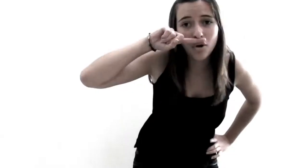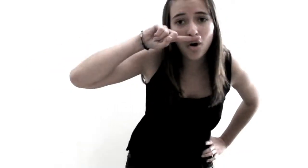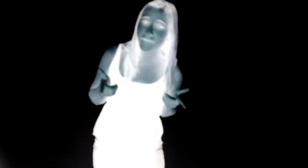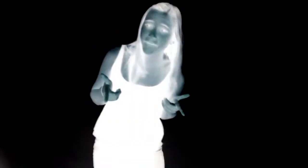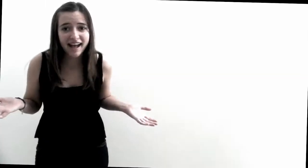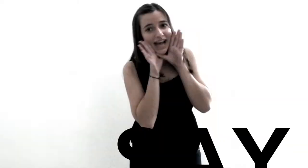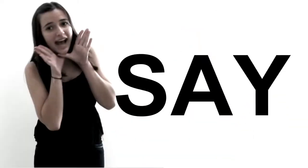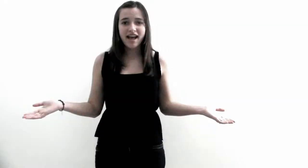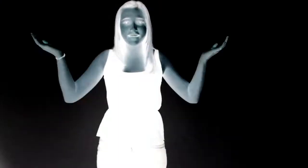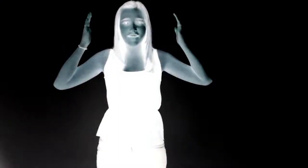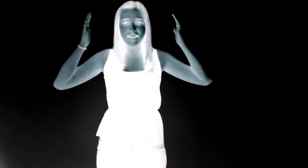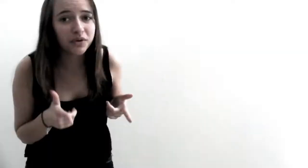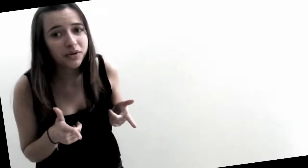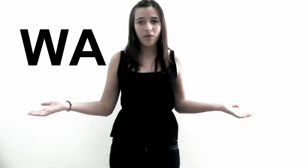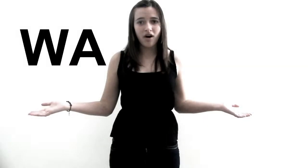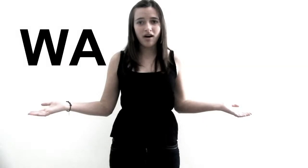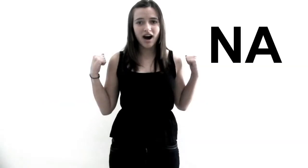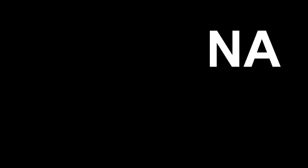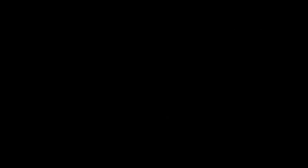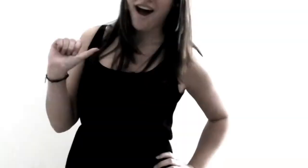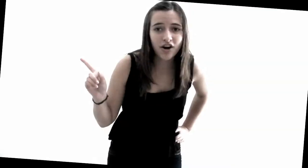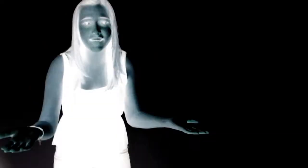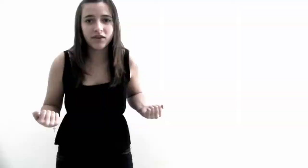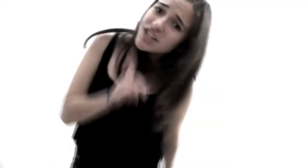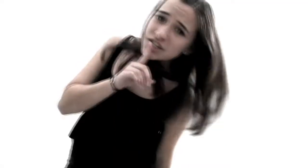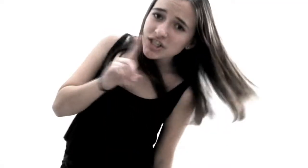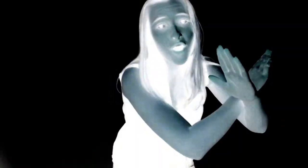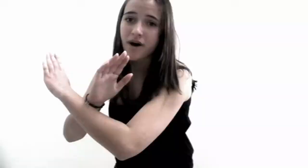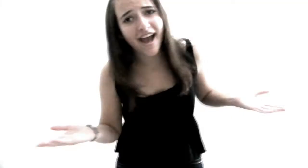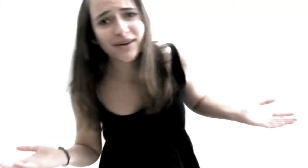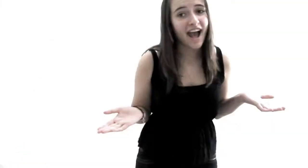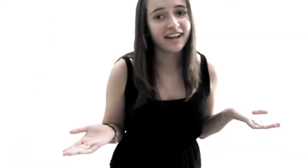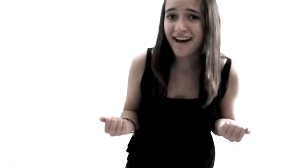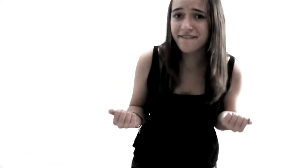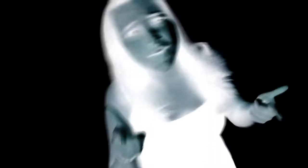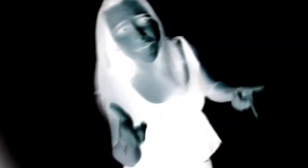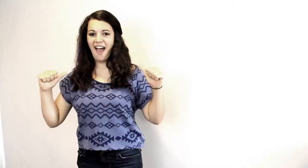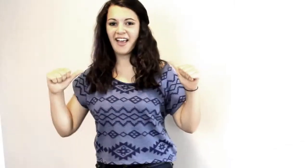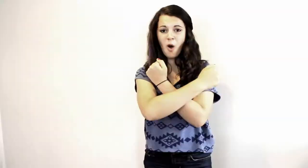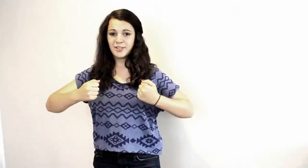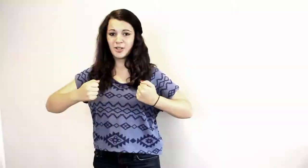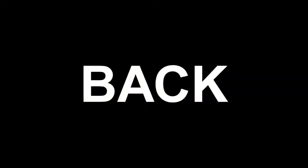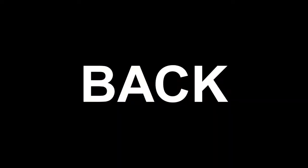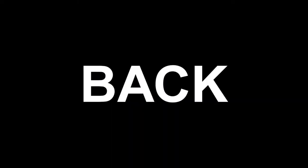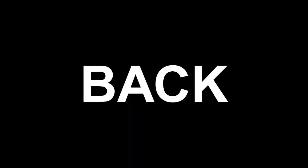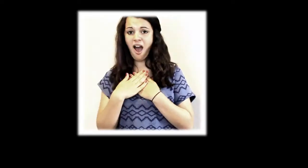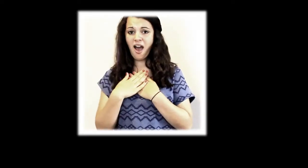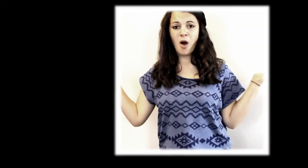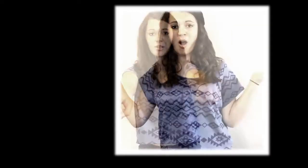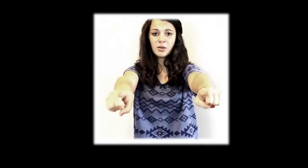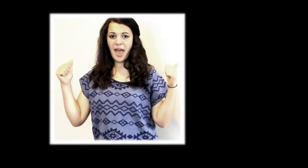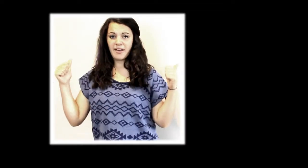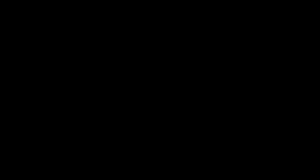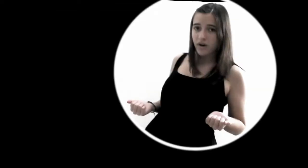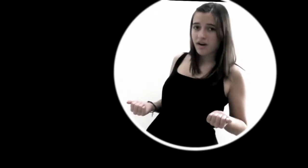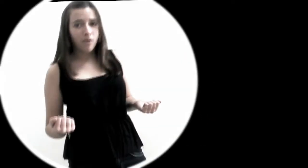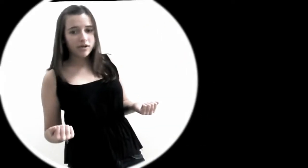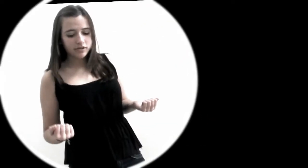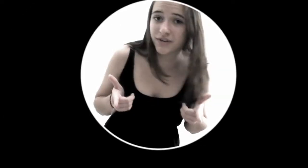Boy, you can say, there ain't nothing you wanna, I don't a shit, no one else can have it I want you back, I want you back, wrong, wrong,